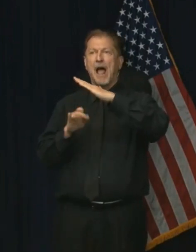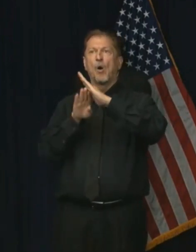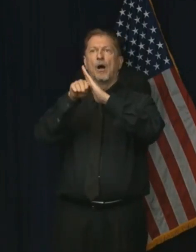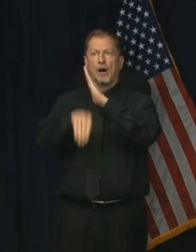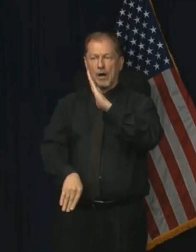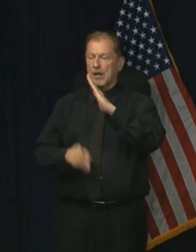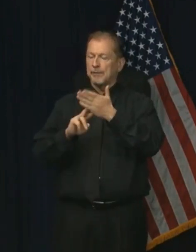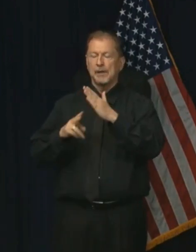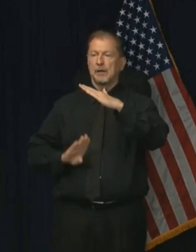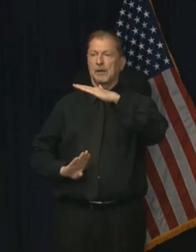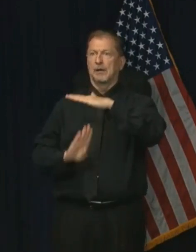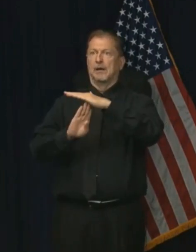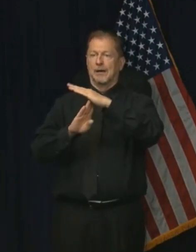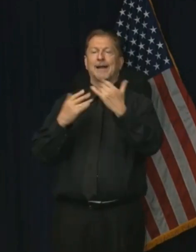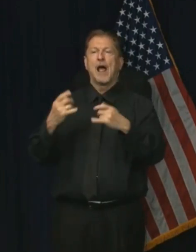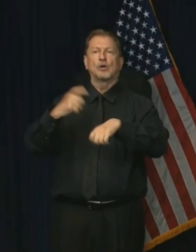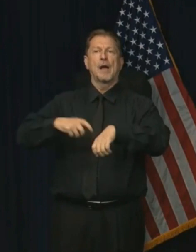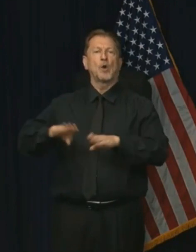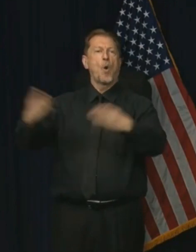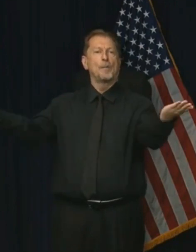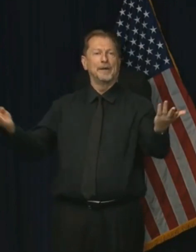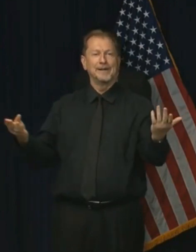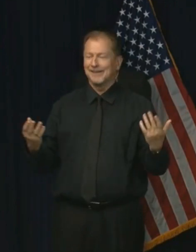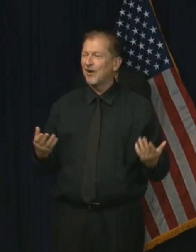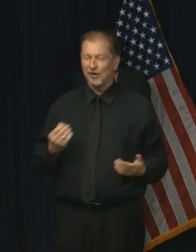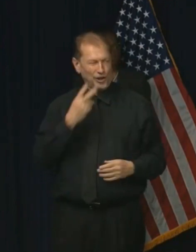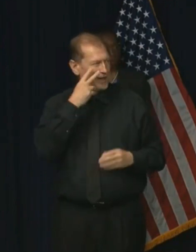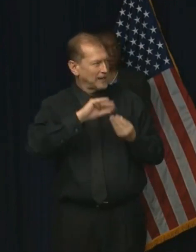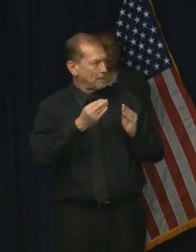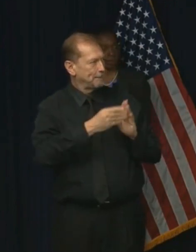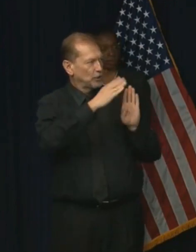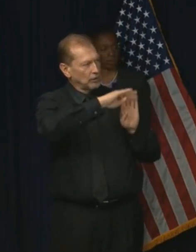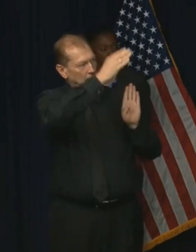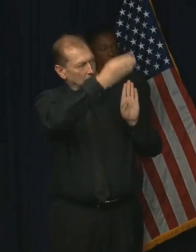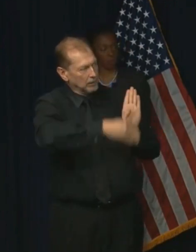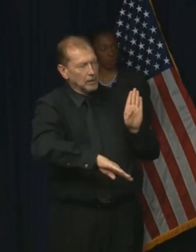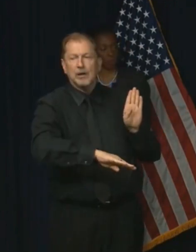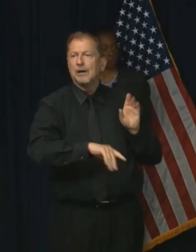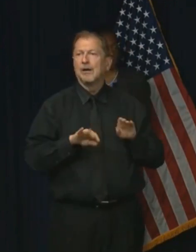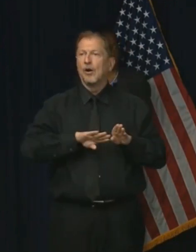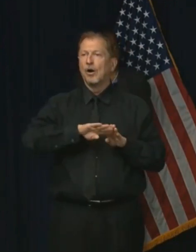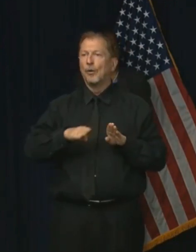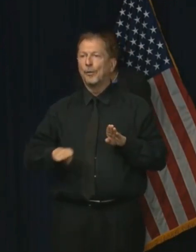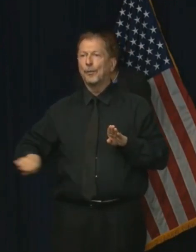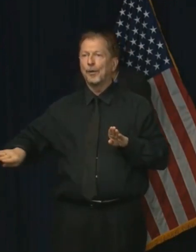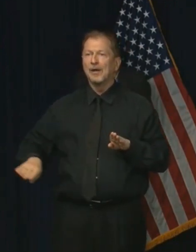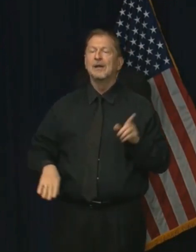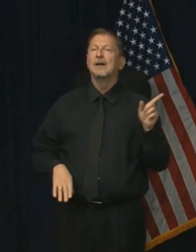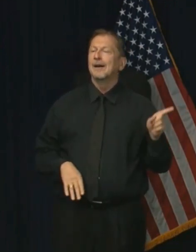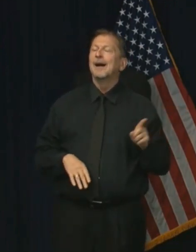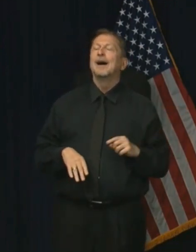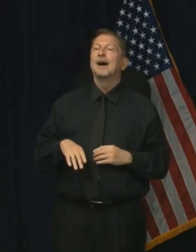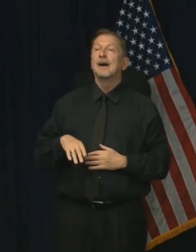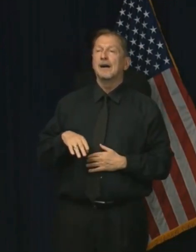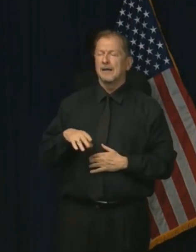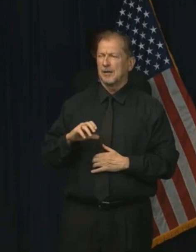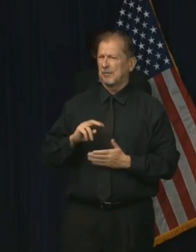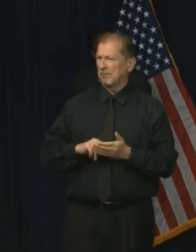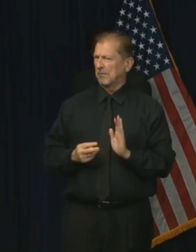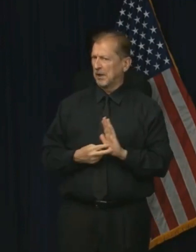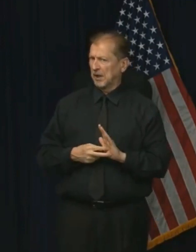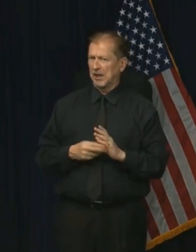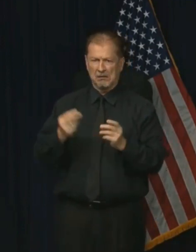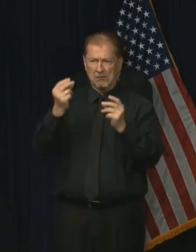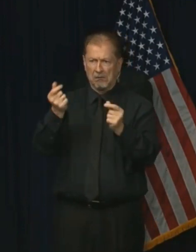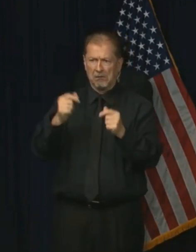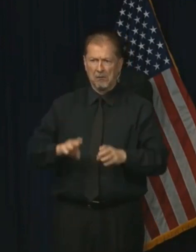curves that are just, you know, broadly kind of drawn on a piece of paper or on a poster board like this, and, you it looks like you've come,